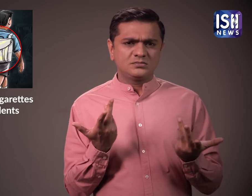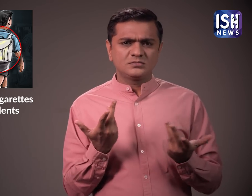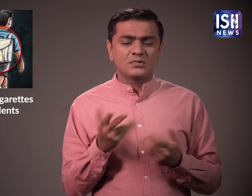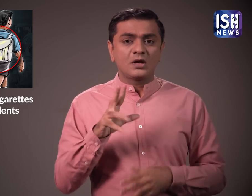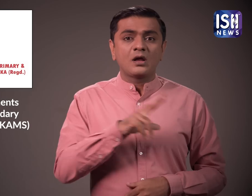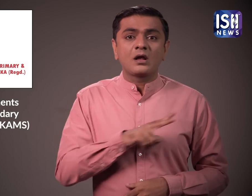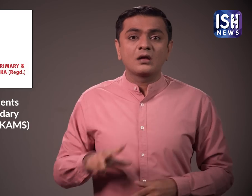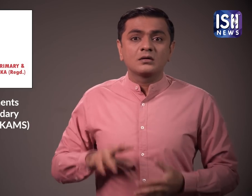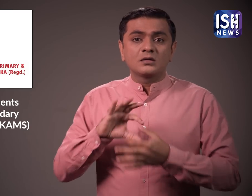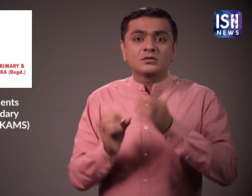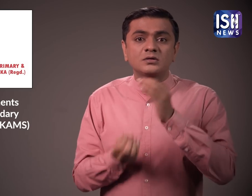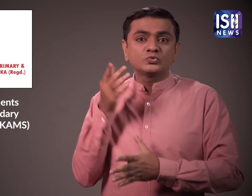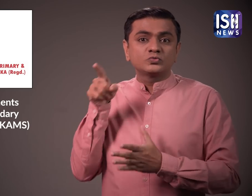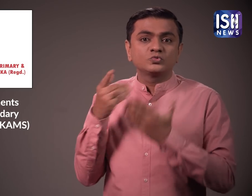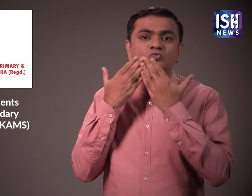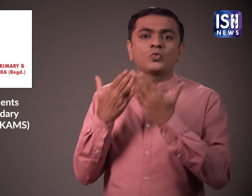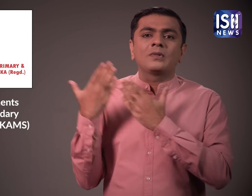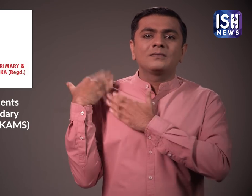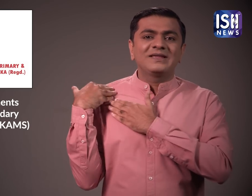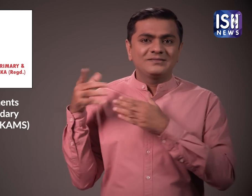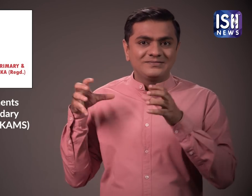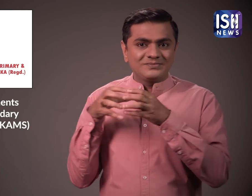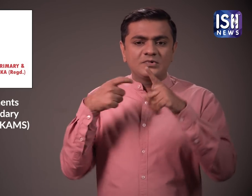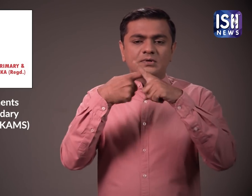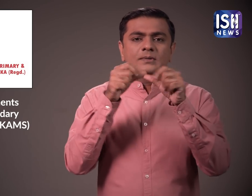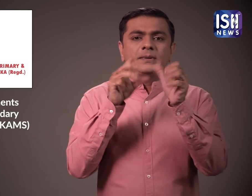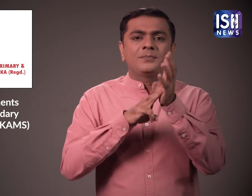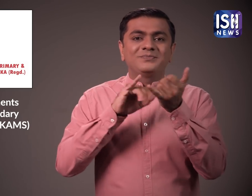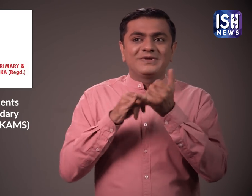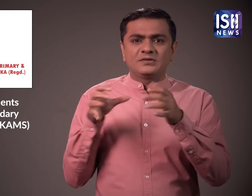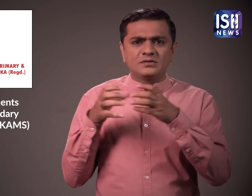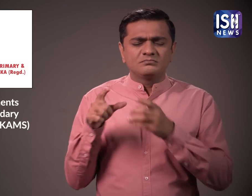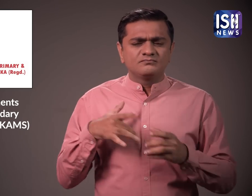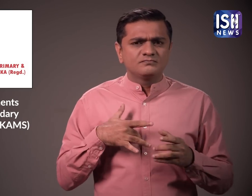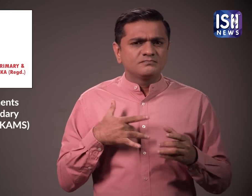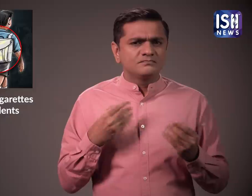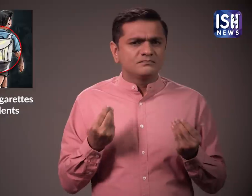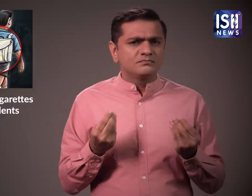Associated management of primary and secondary schools in Karnataka observed the bad behaviour.